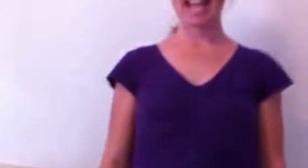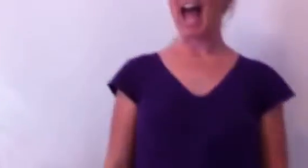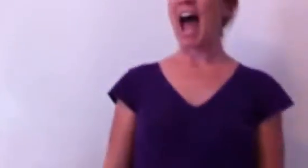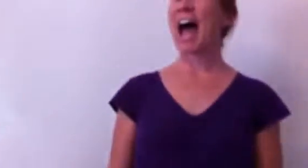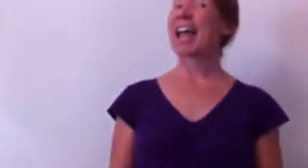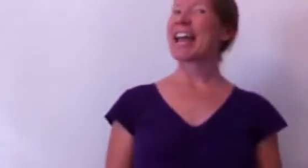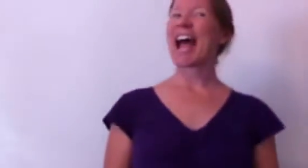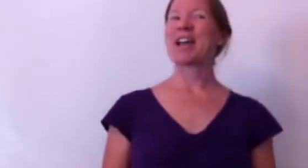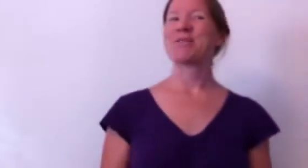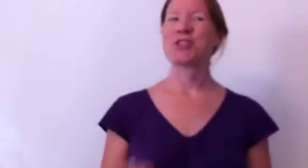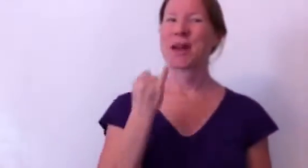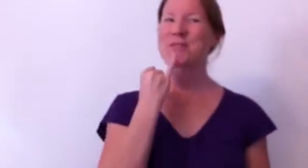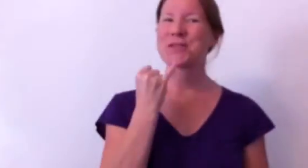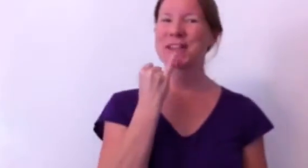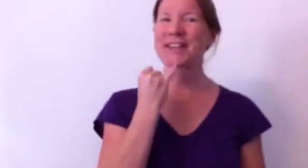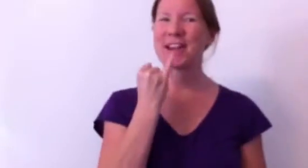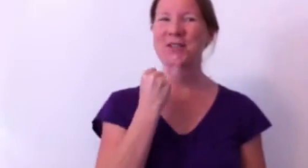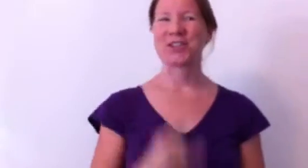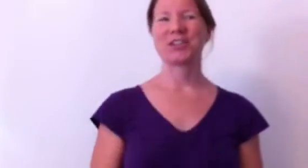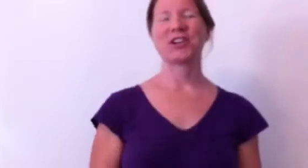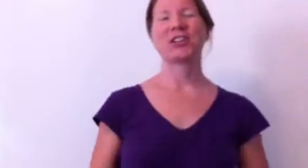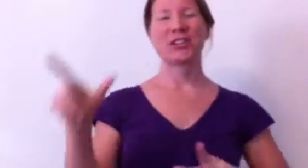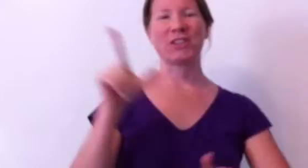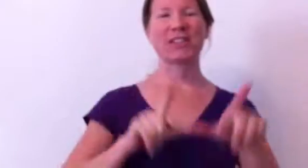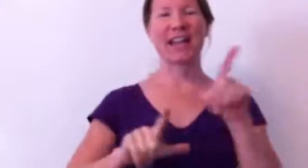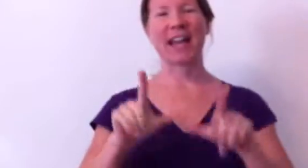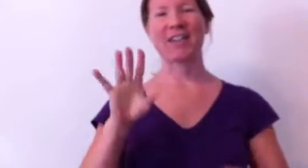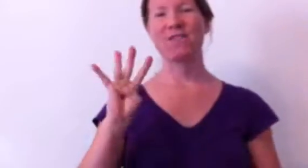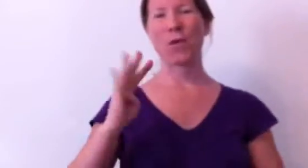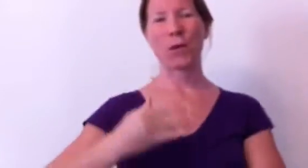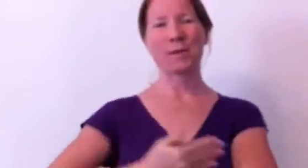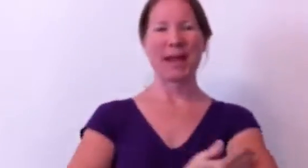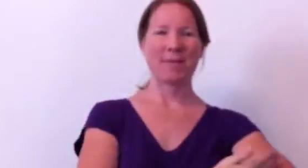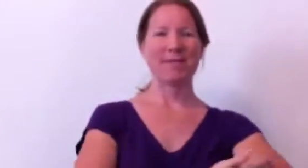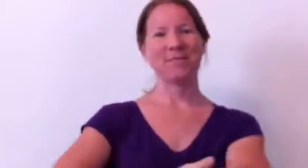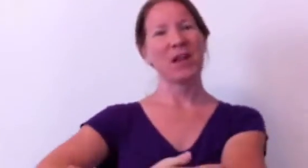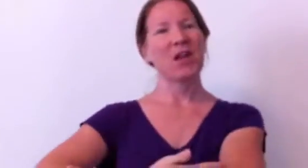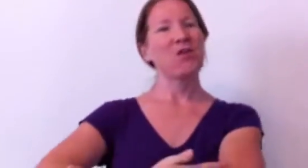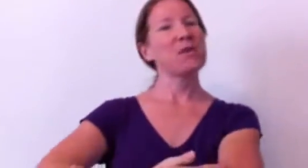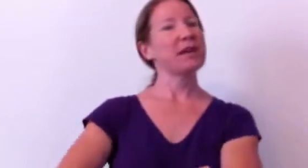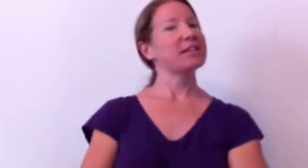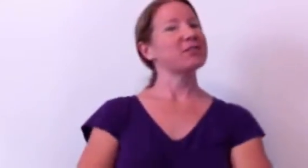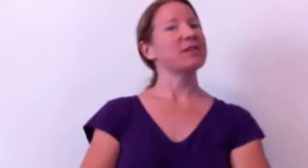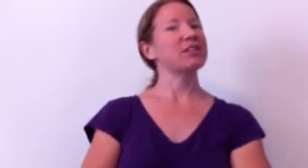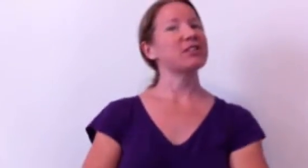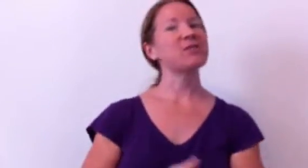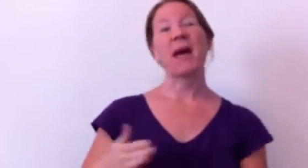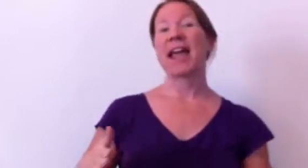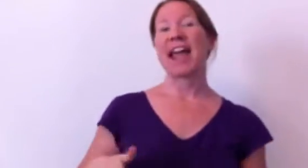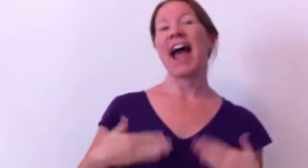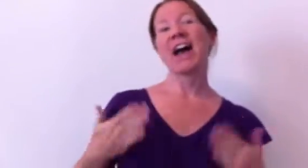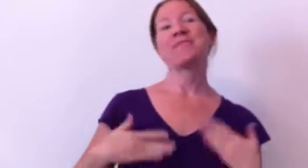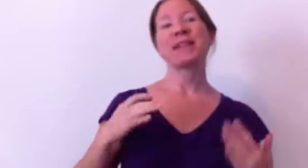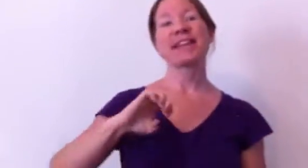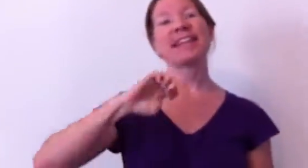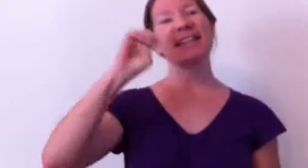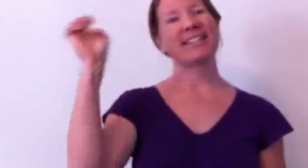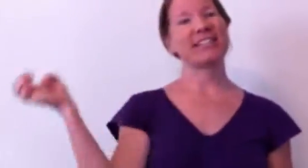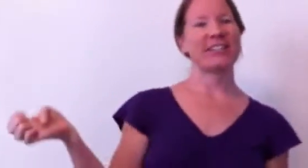Hi, I'm Joanne Woolley, the owner and instructor of Sign 4 Baby. We wanted to wish you a Happy Easter.